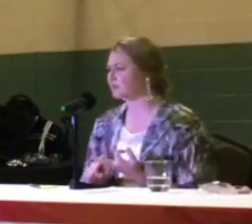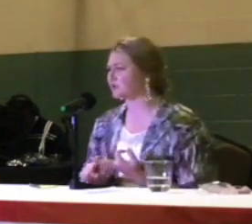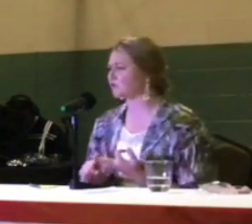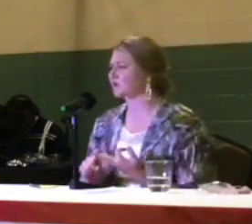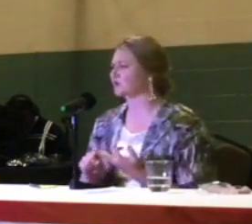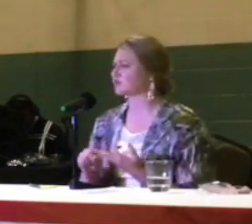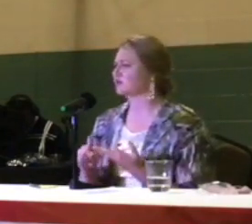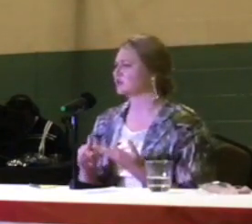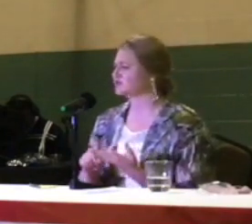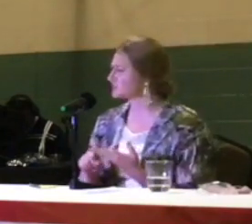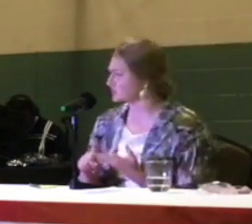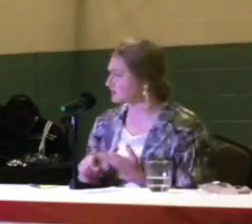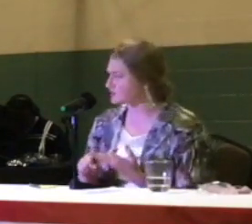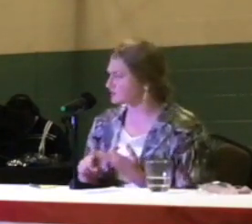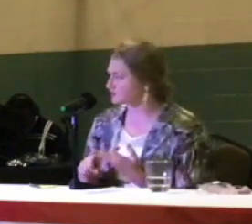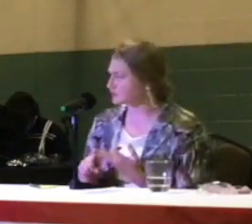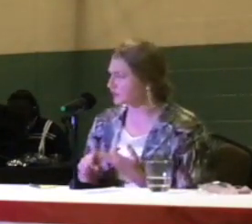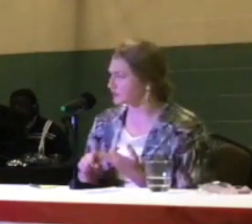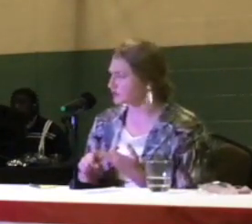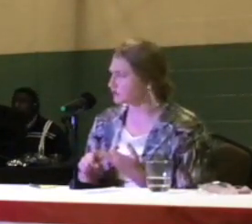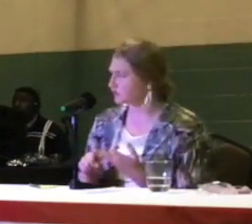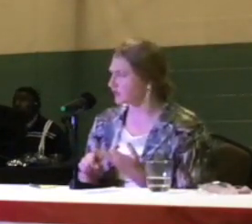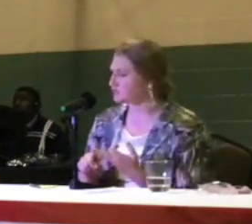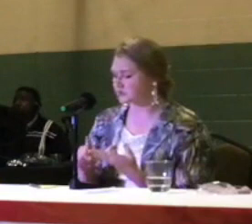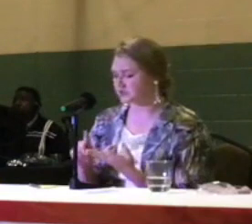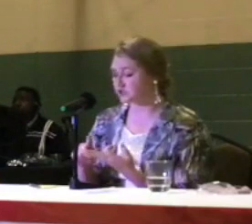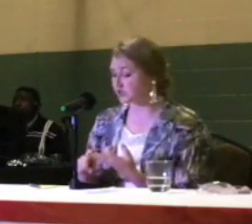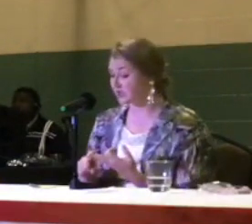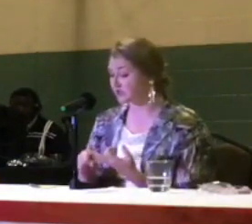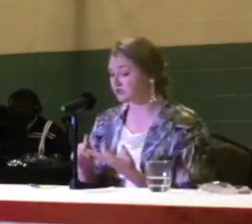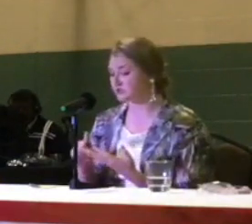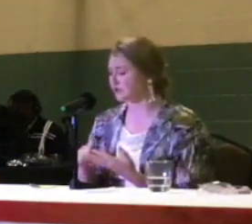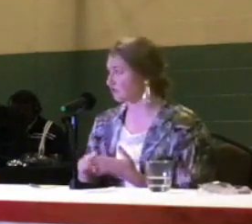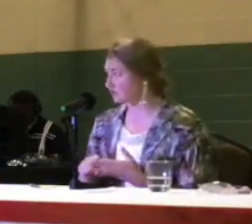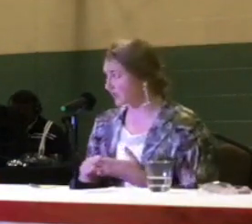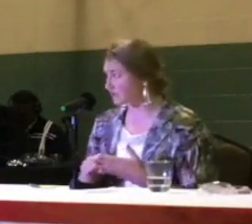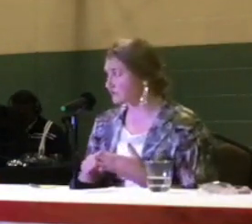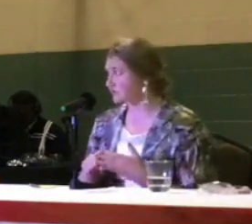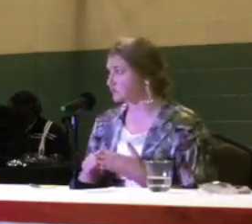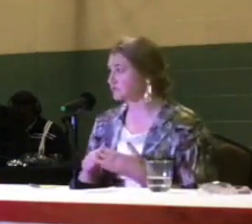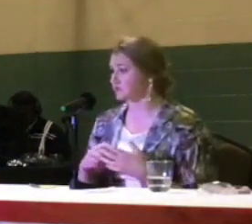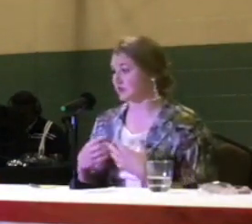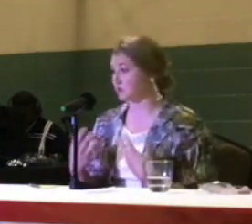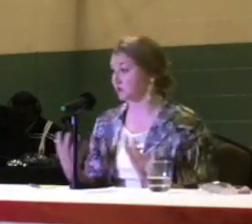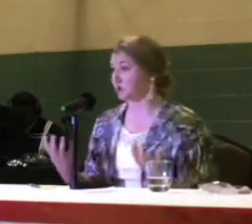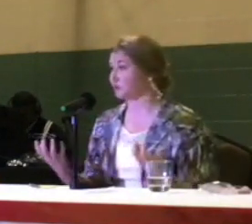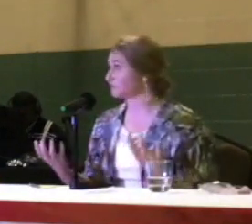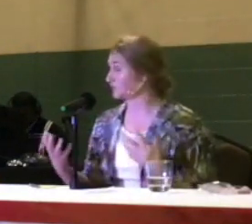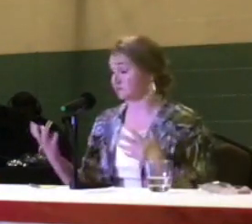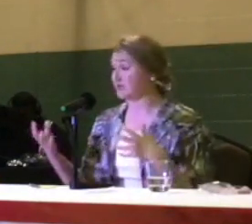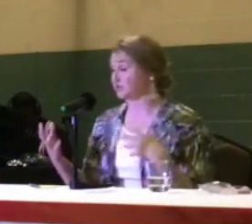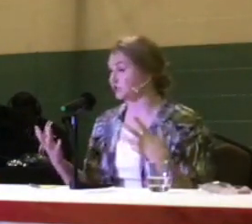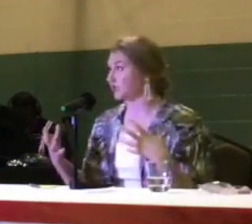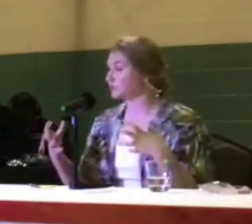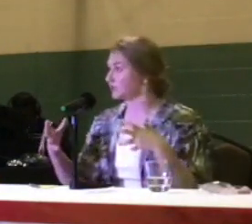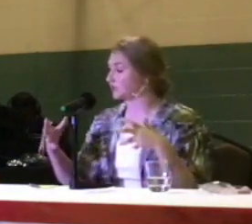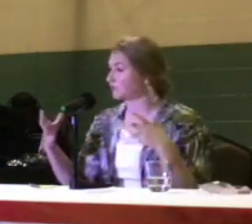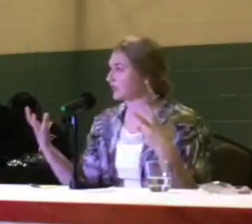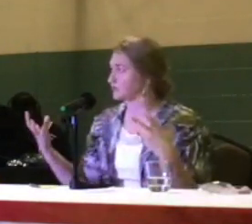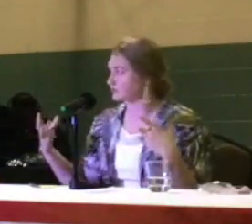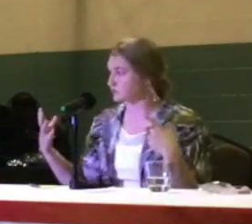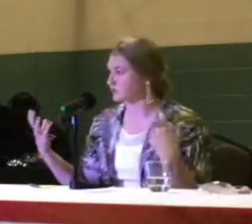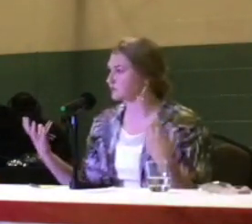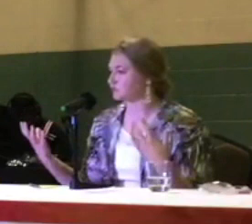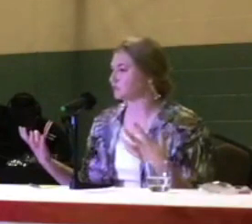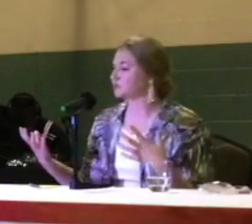going to happen with, you said the jail was included in that too, correct? With the jail, with the courthouses, because I mean they're beautiful, not the jail, but